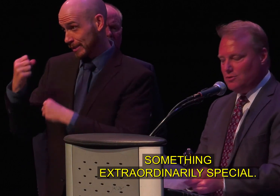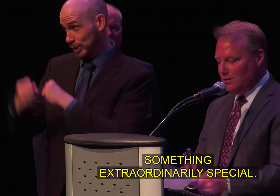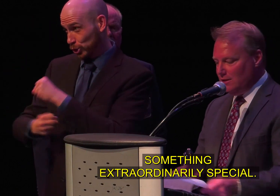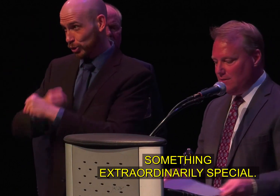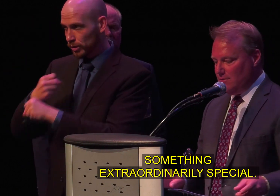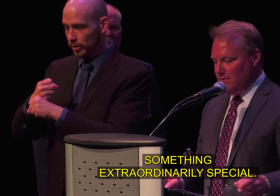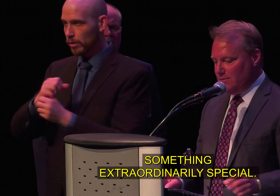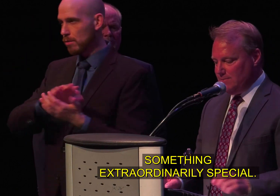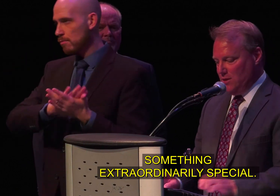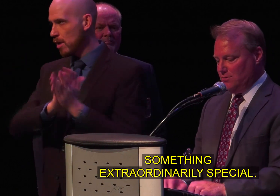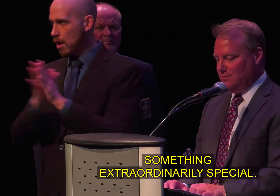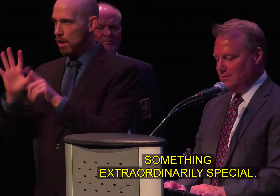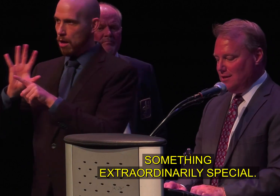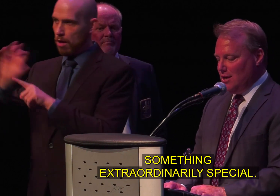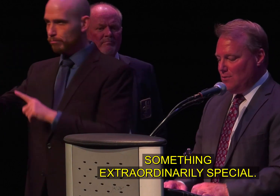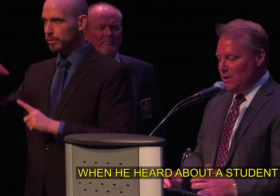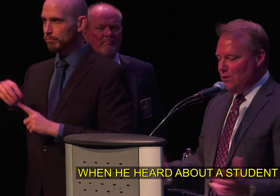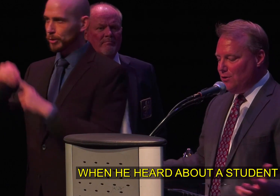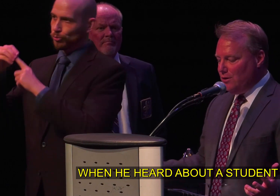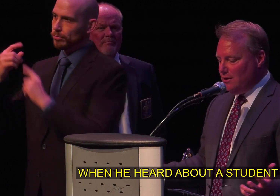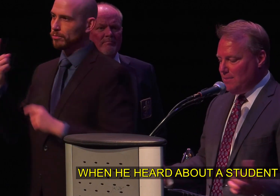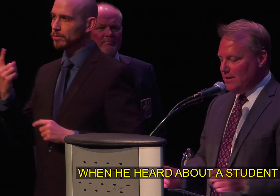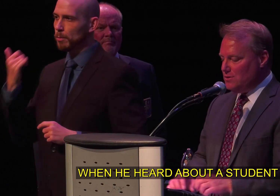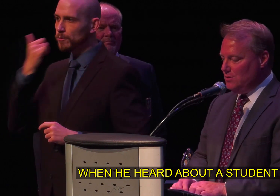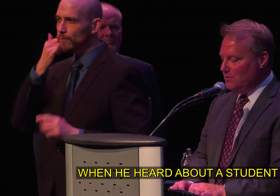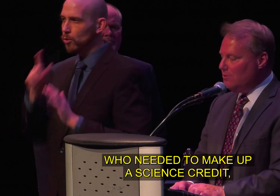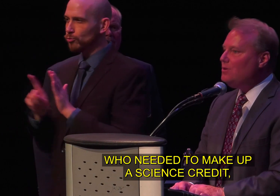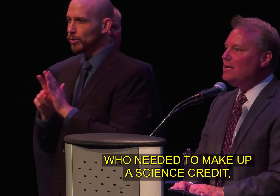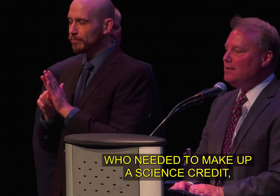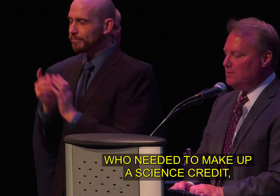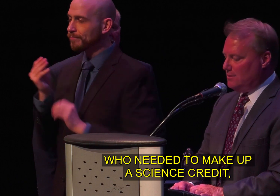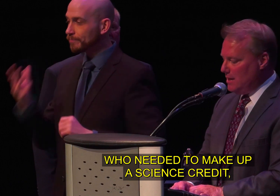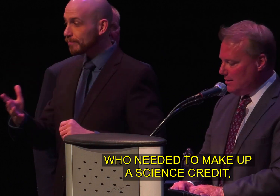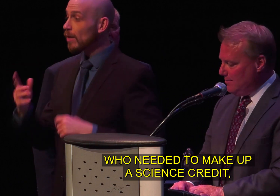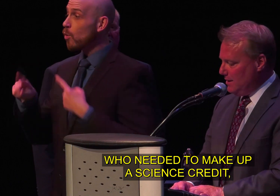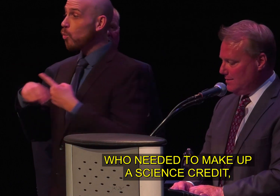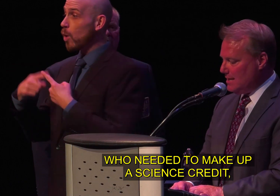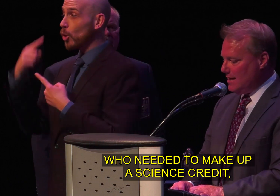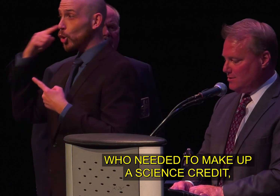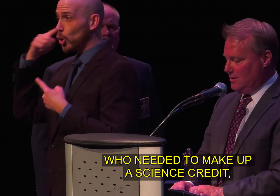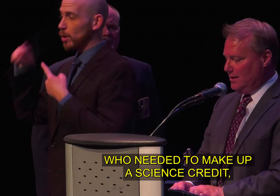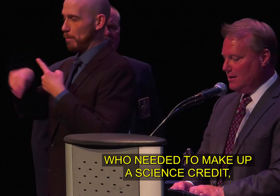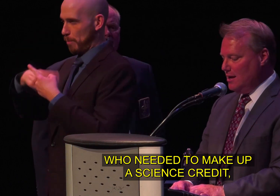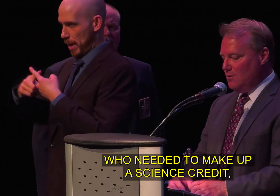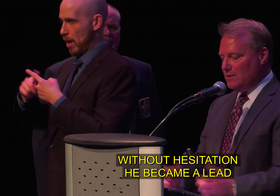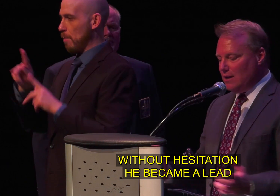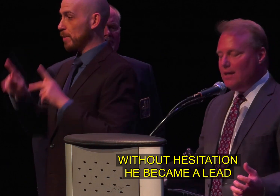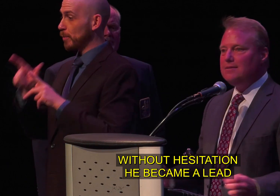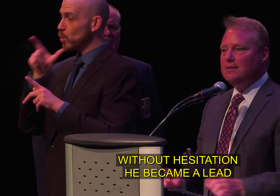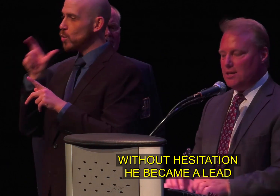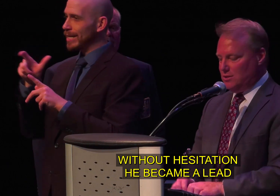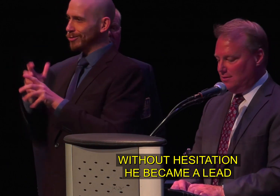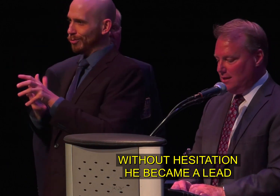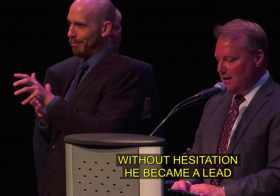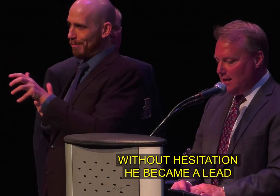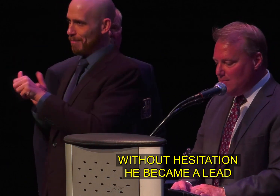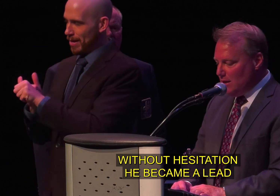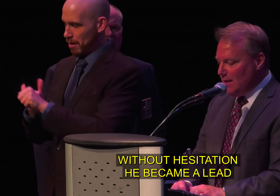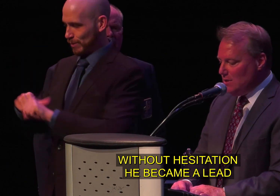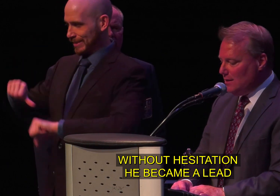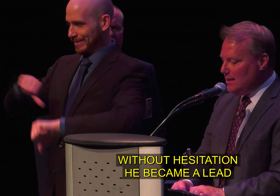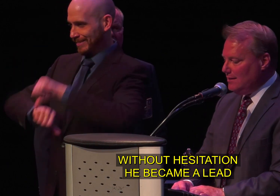extraordinarily special when he heard about a student who needed to make up a science credit without hesitation